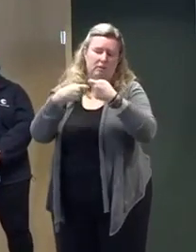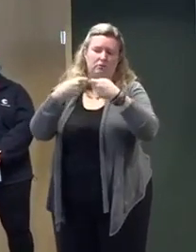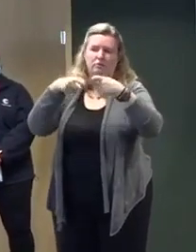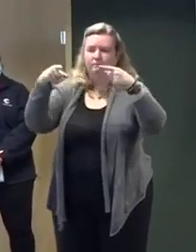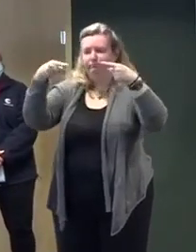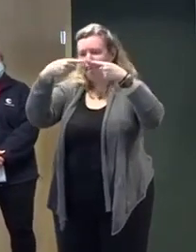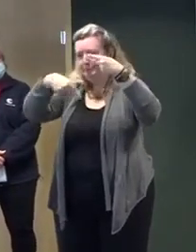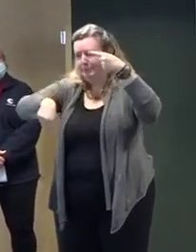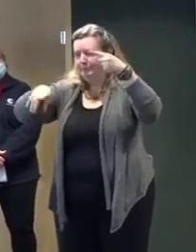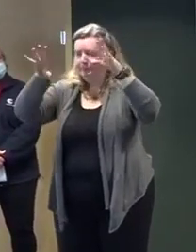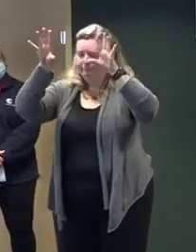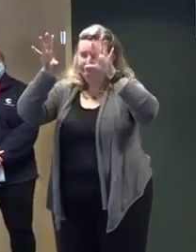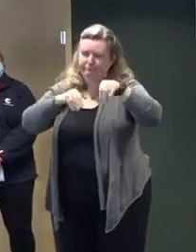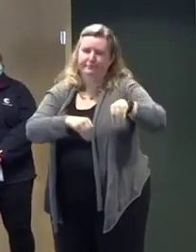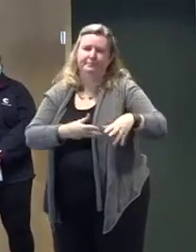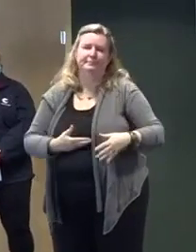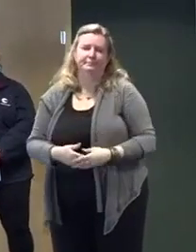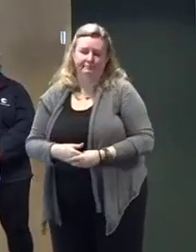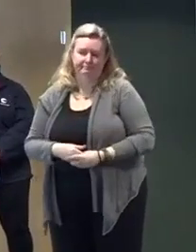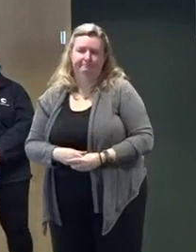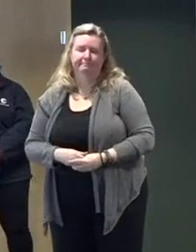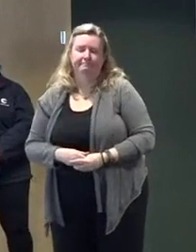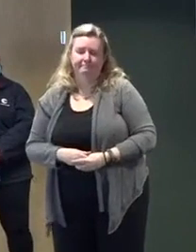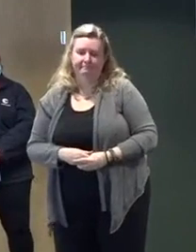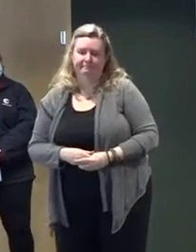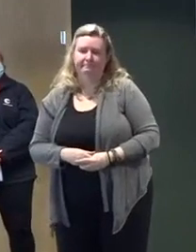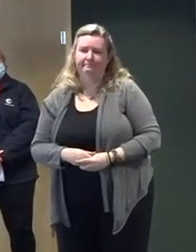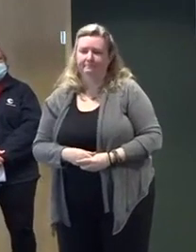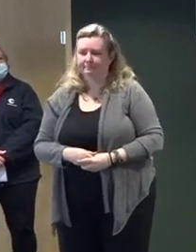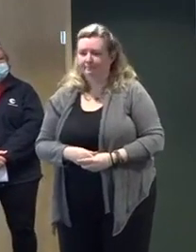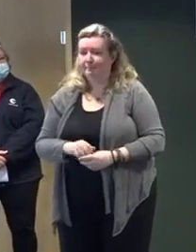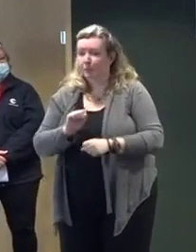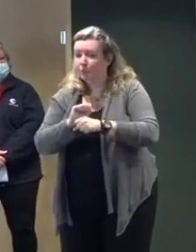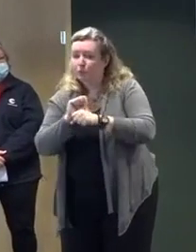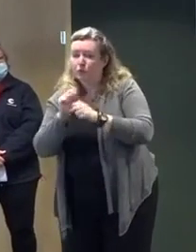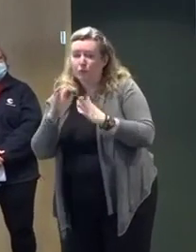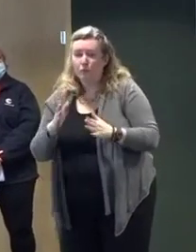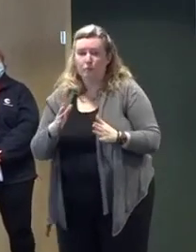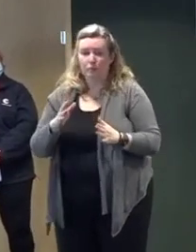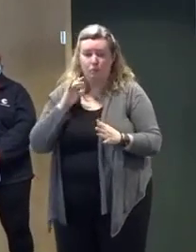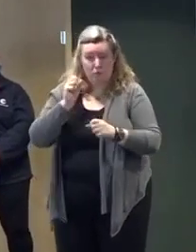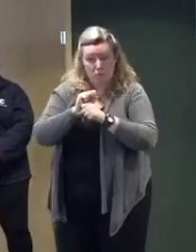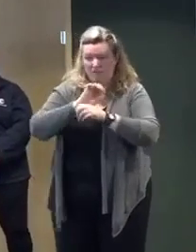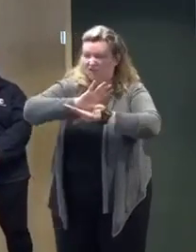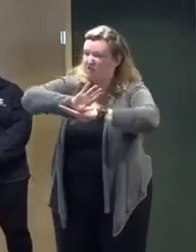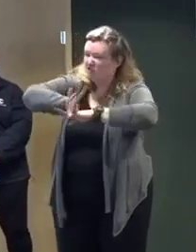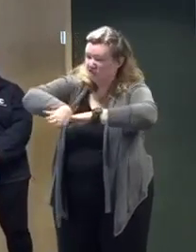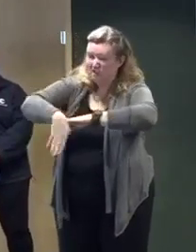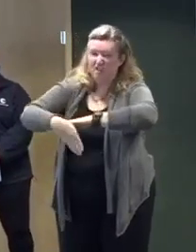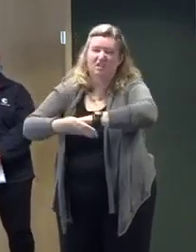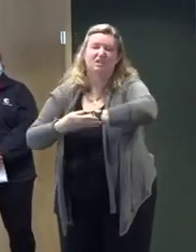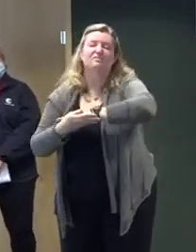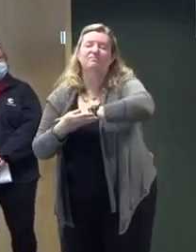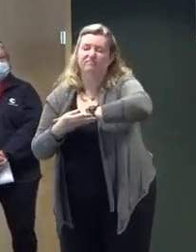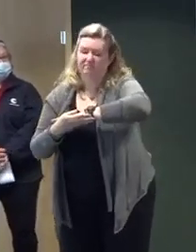these people are going to be working throughout the night to try to restore